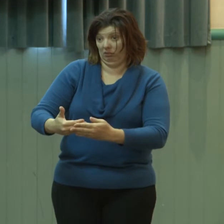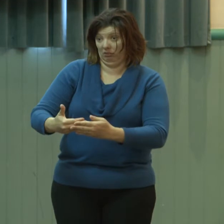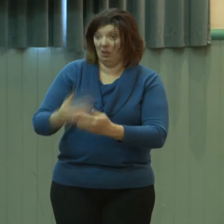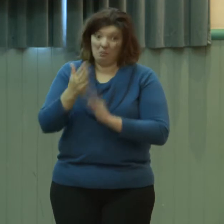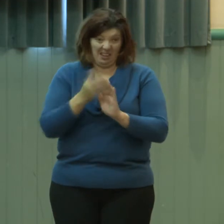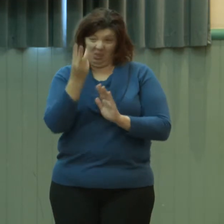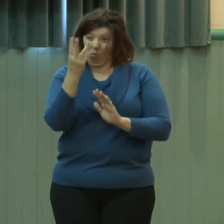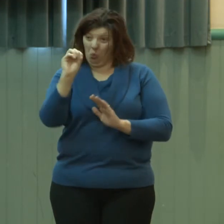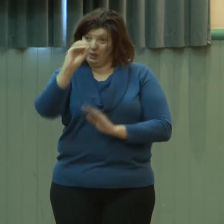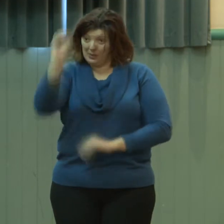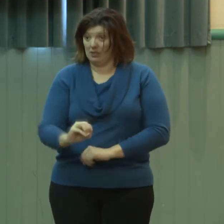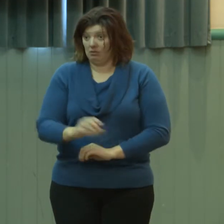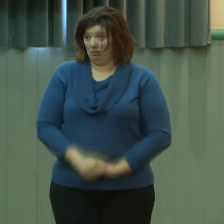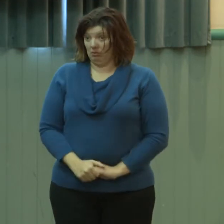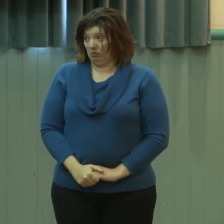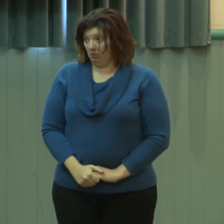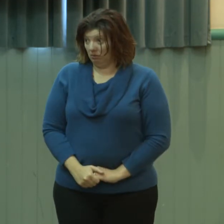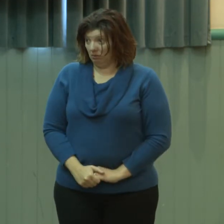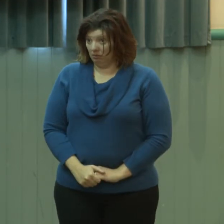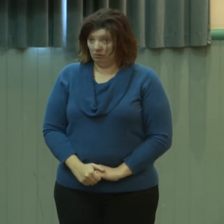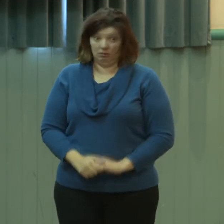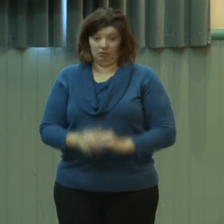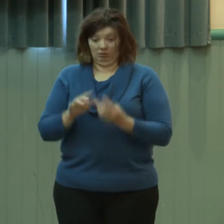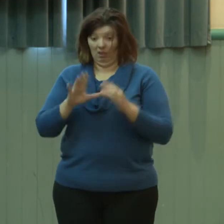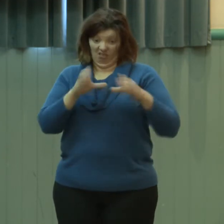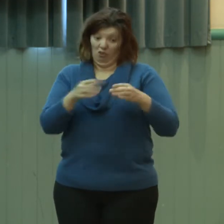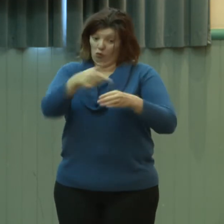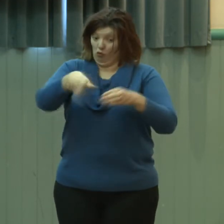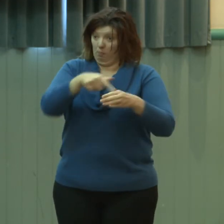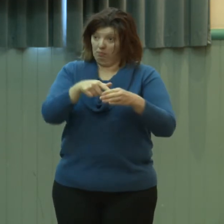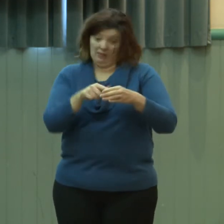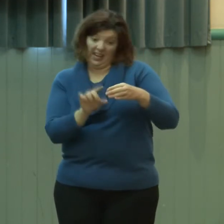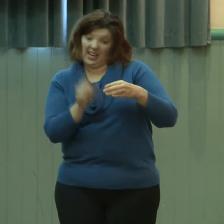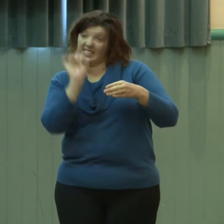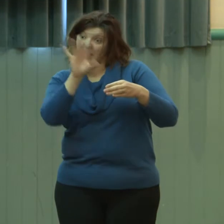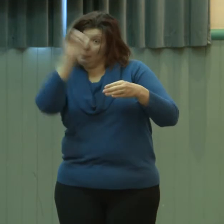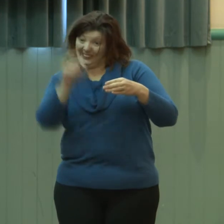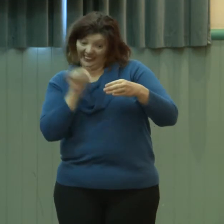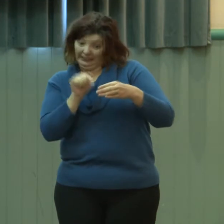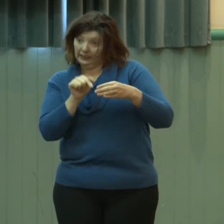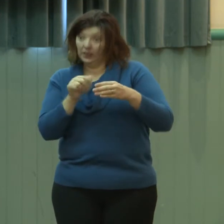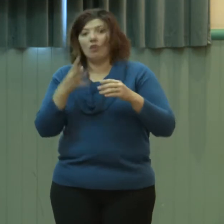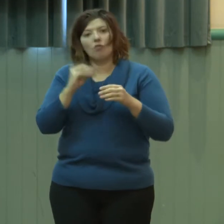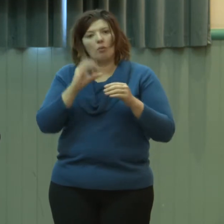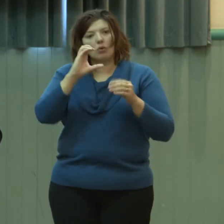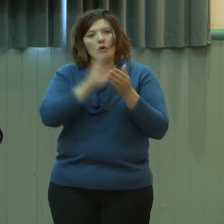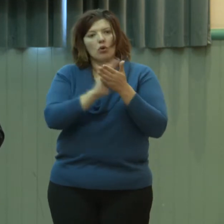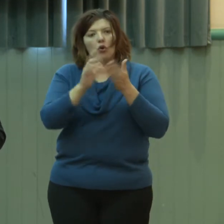chromosomal or syndromal. And by that I mean that there is more than one gene affected